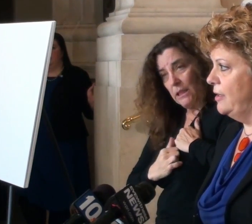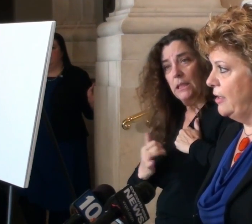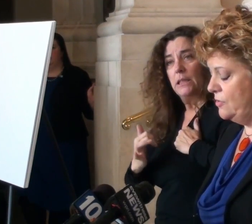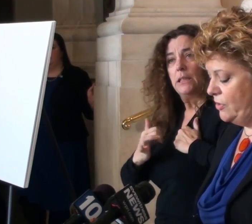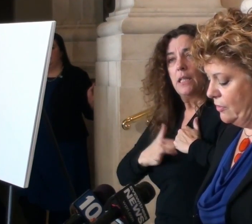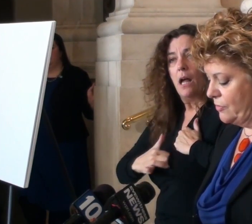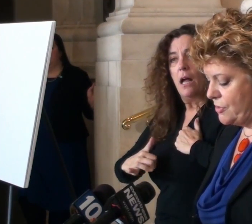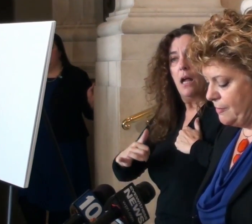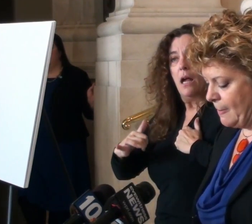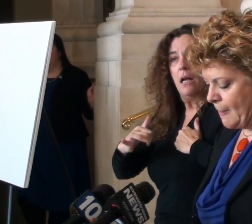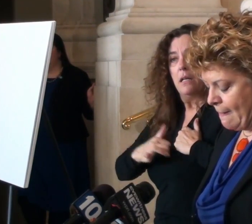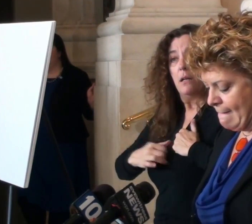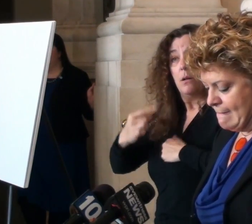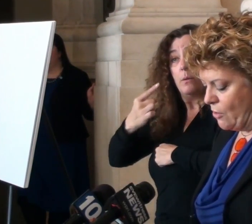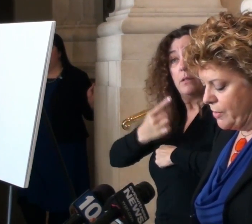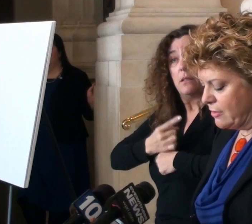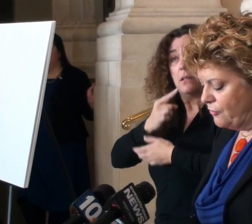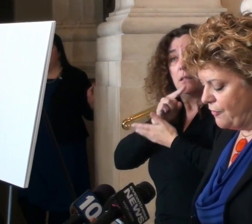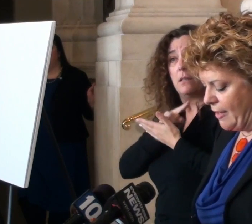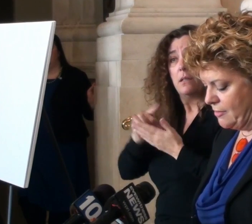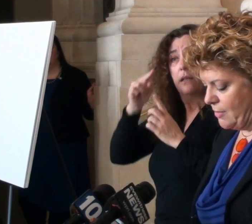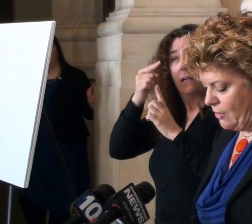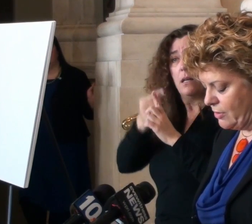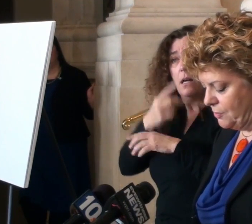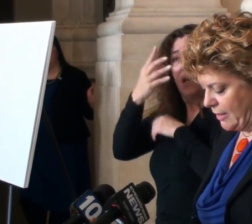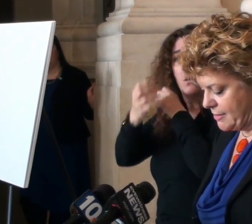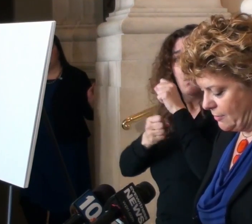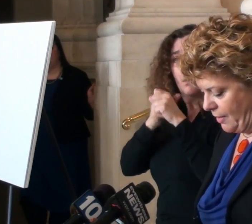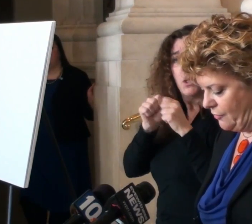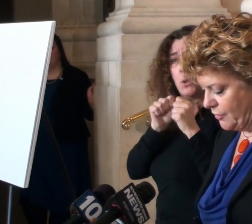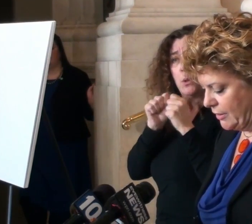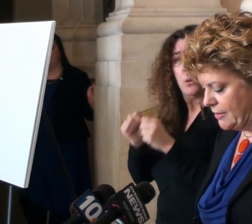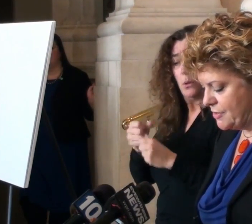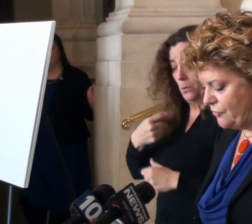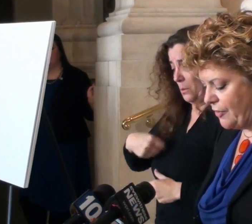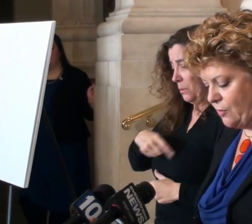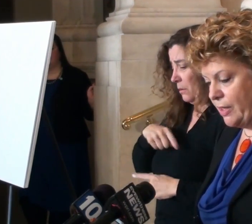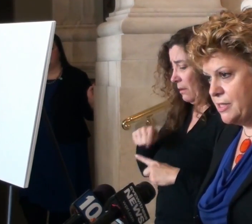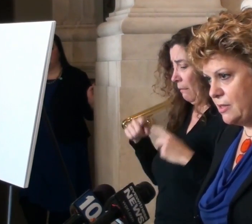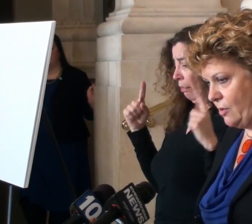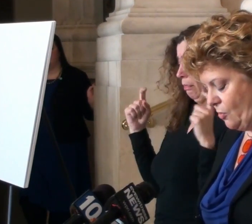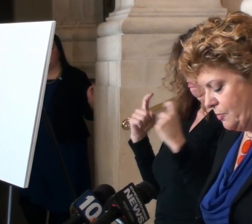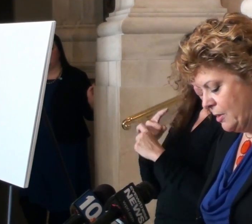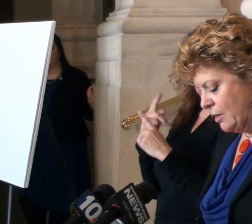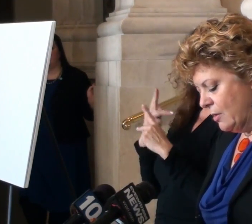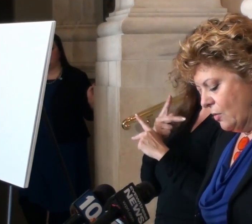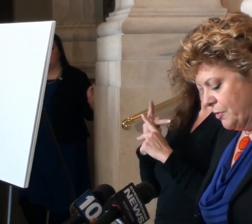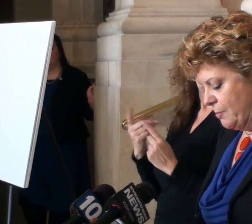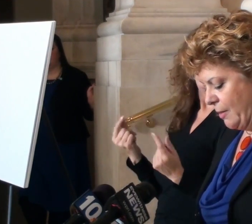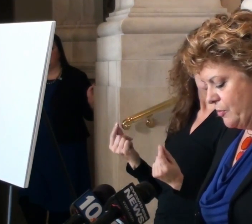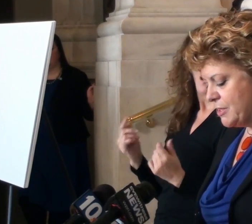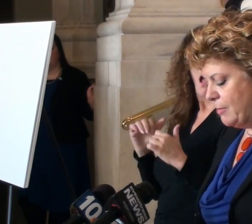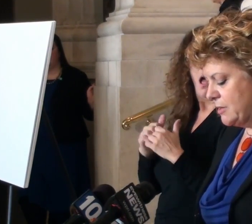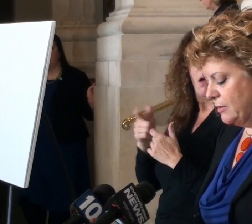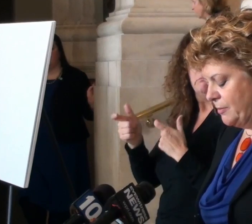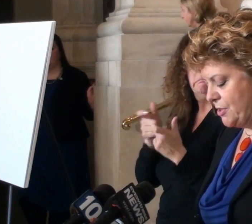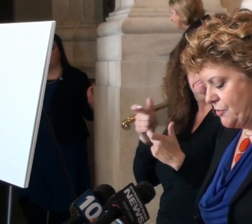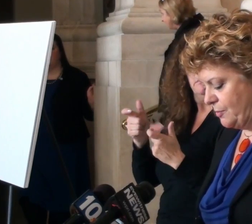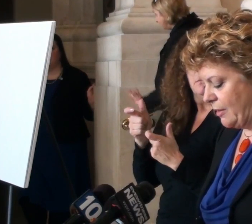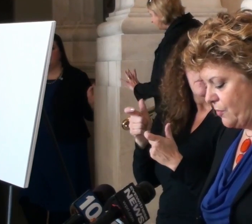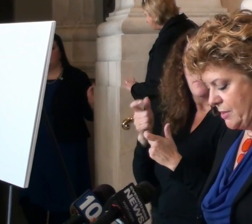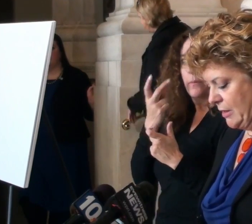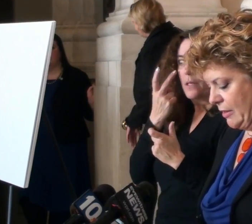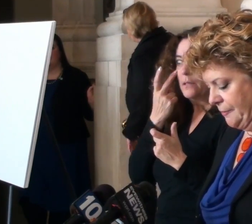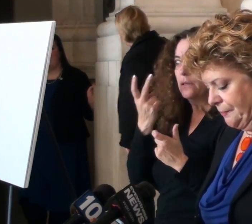months and then into years. No one can fathom how complex and painful it is to find ways to cope with the memories and mental